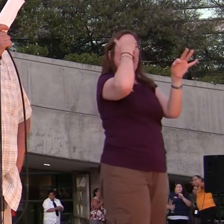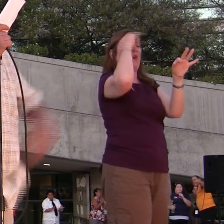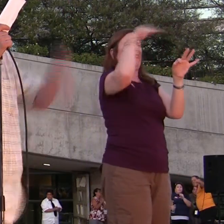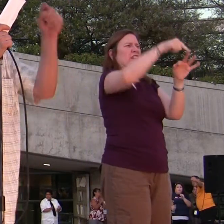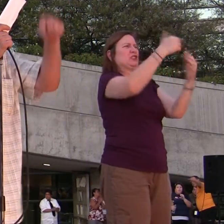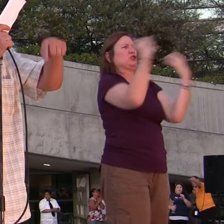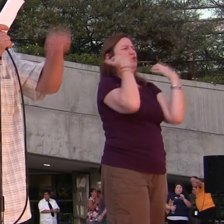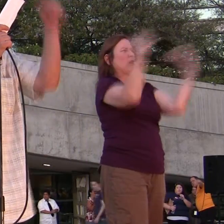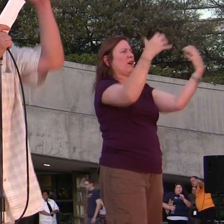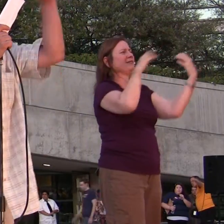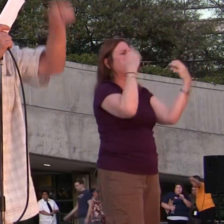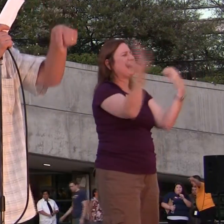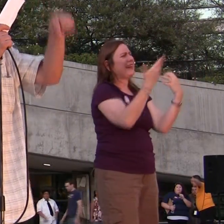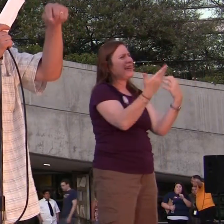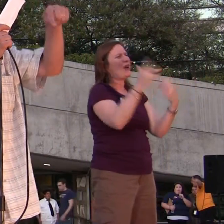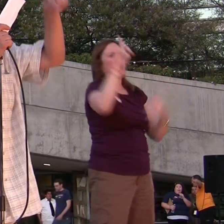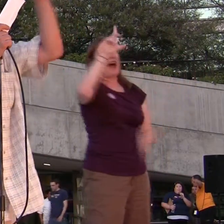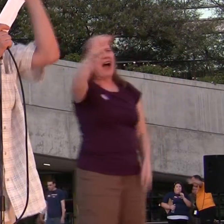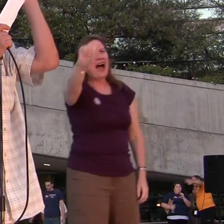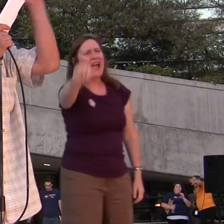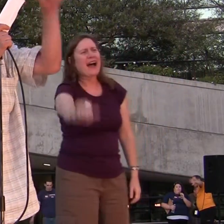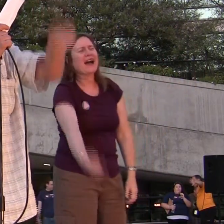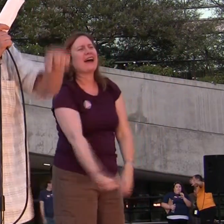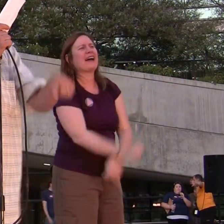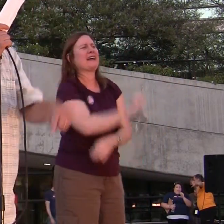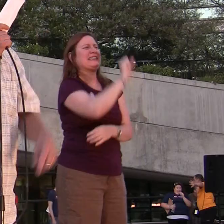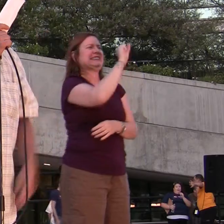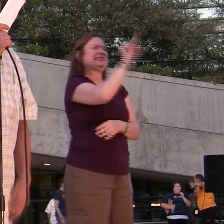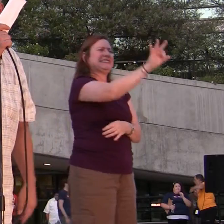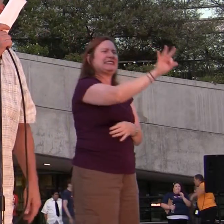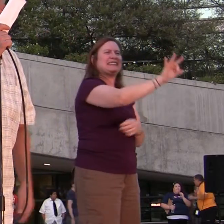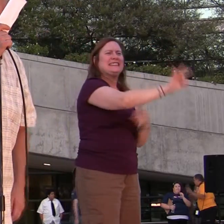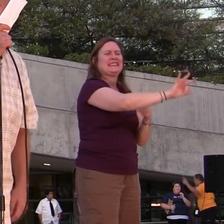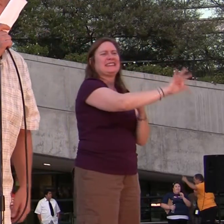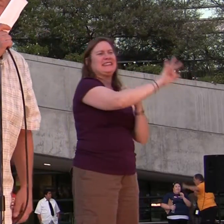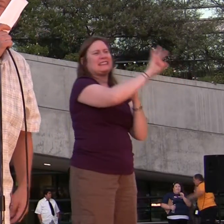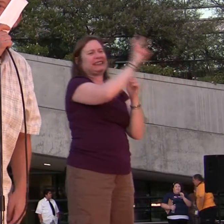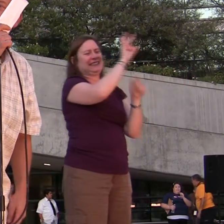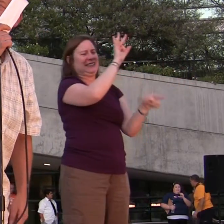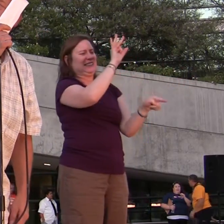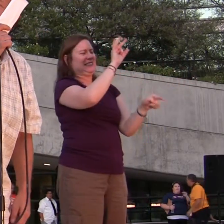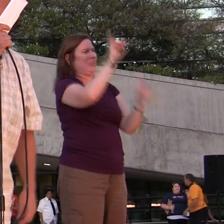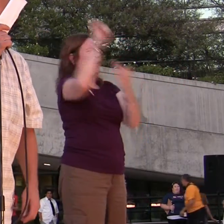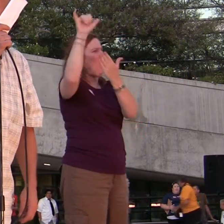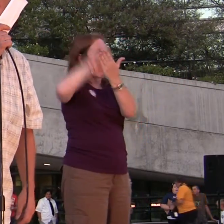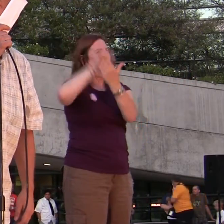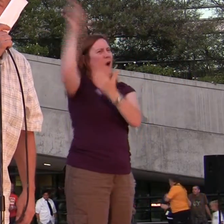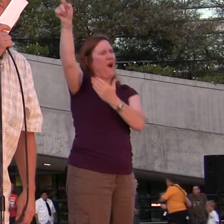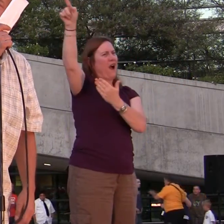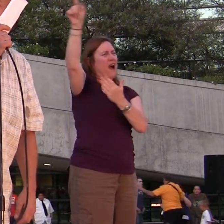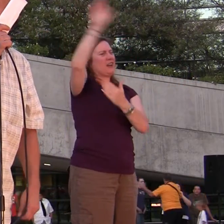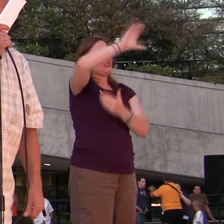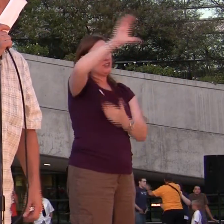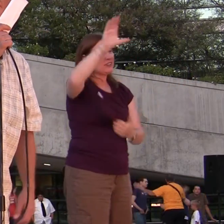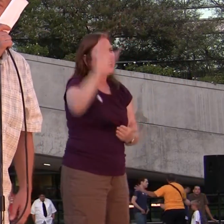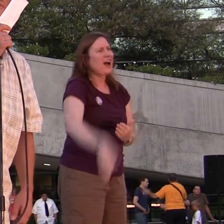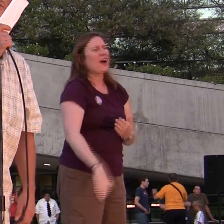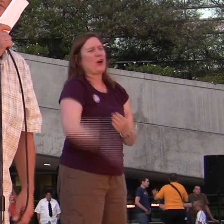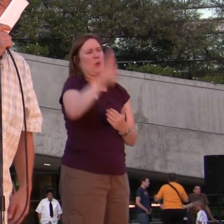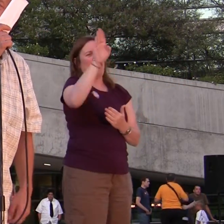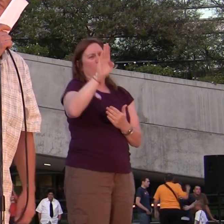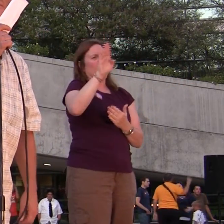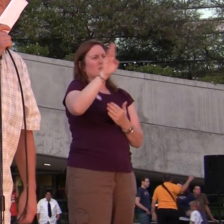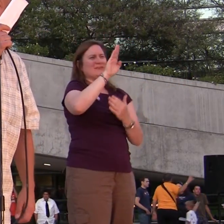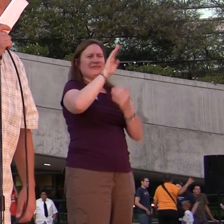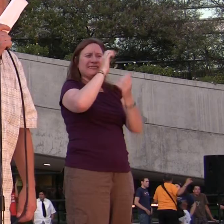crowd is not only here. We're in Los Angeles tonight. We're in San Francisco tonight. We're in New York City, Chicago, Boston.